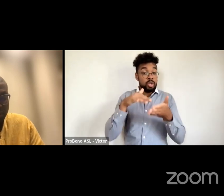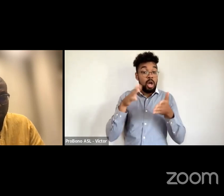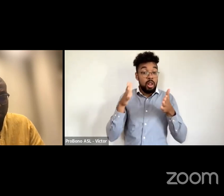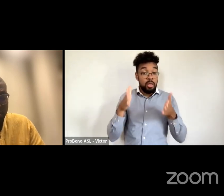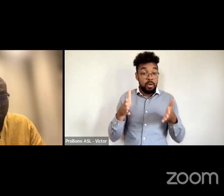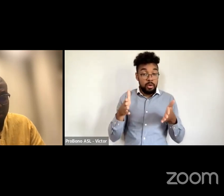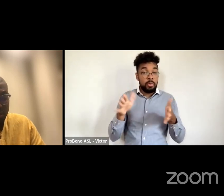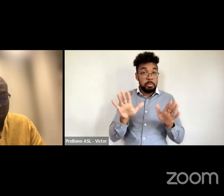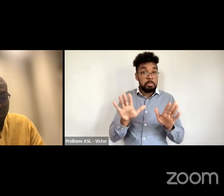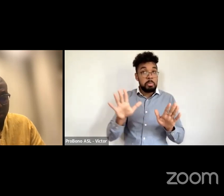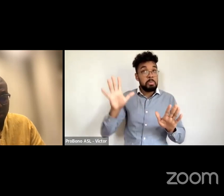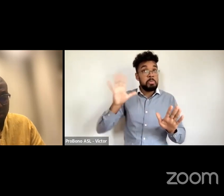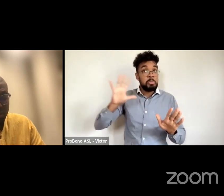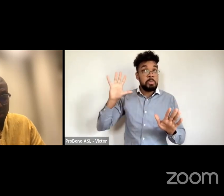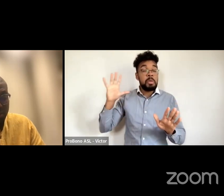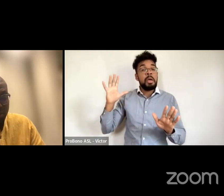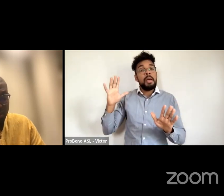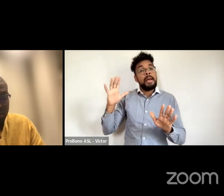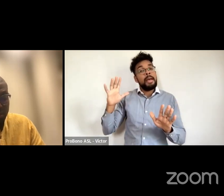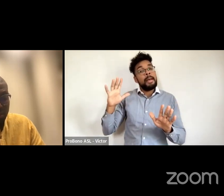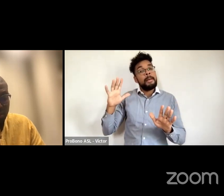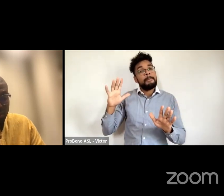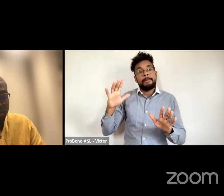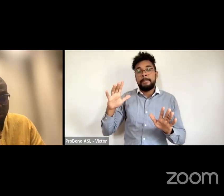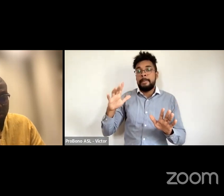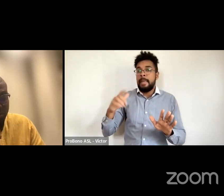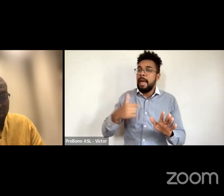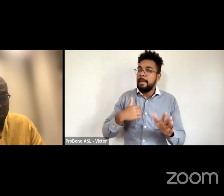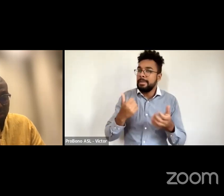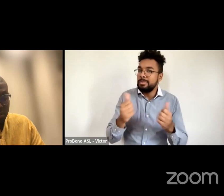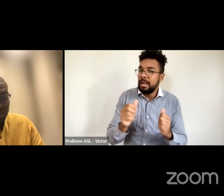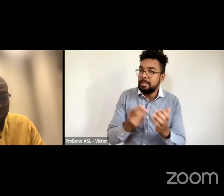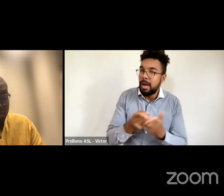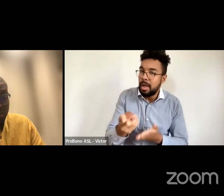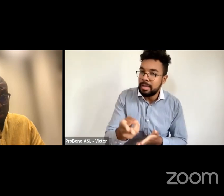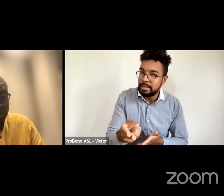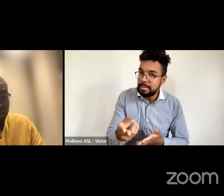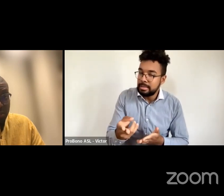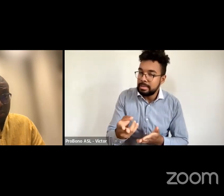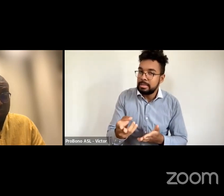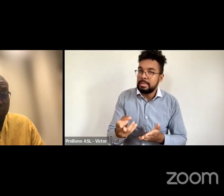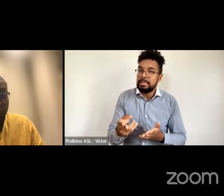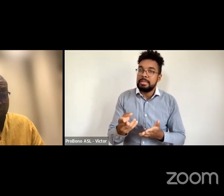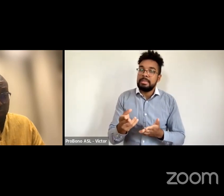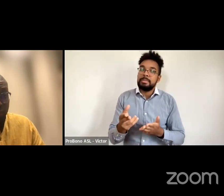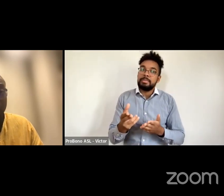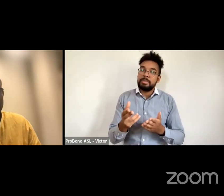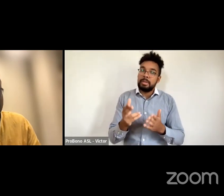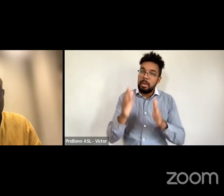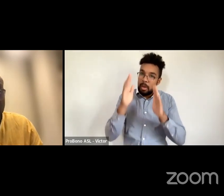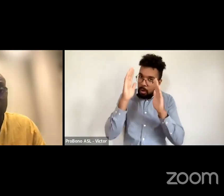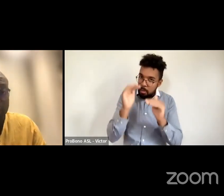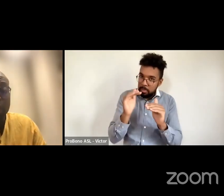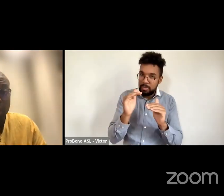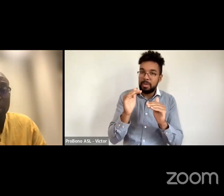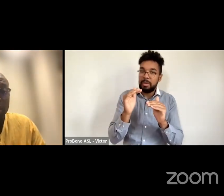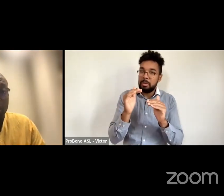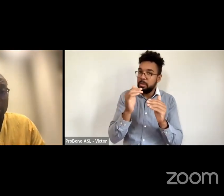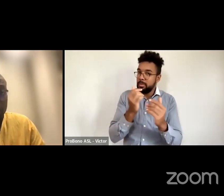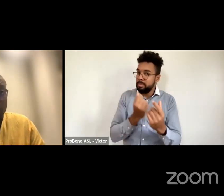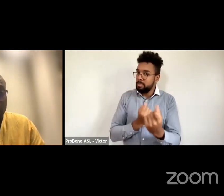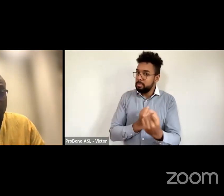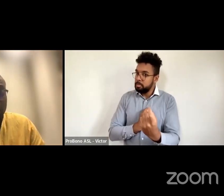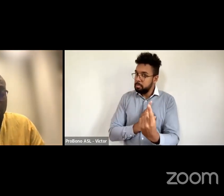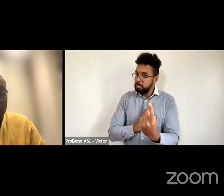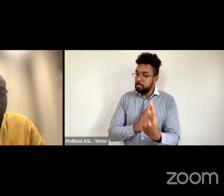i'm going to be as honest as i can and i hope that that would be appreciated because it's the truth and i feel like this is